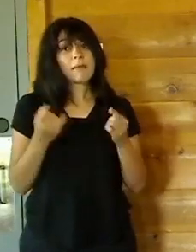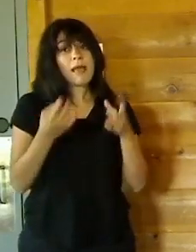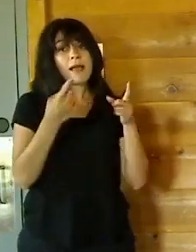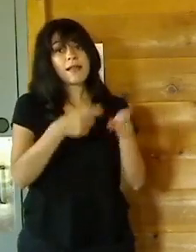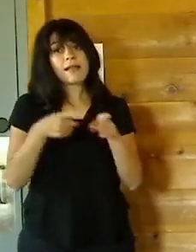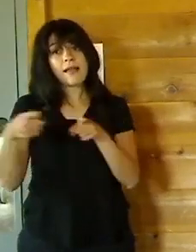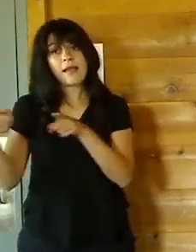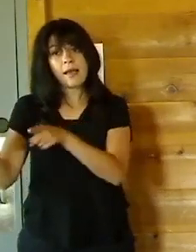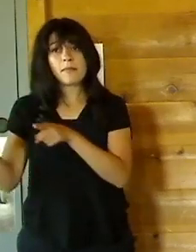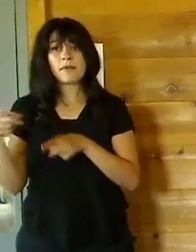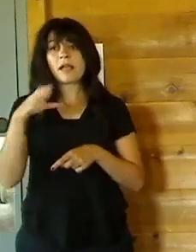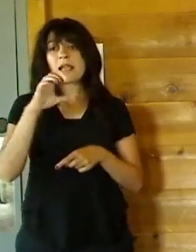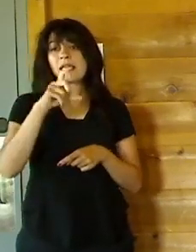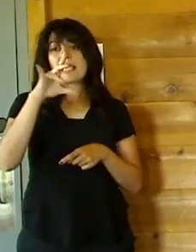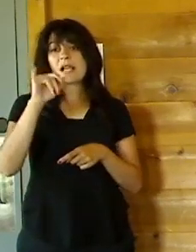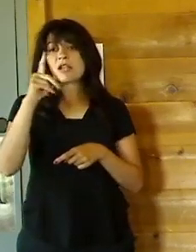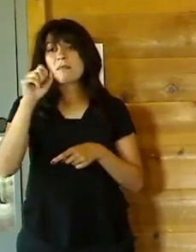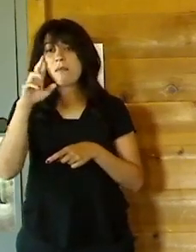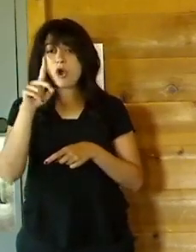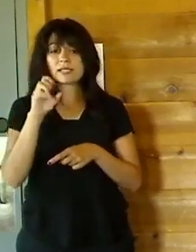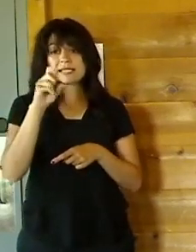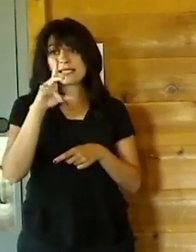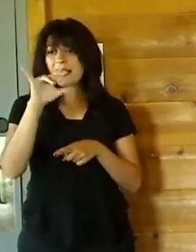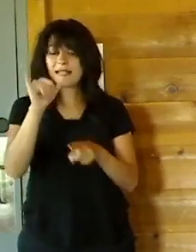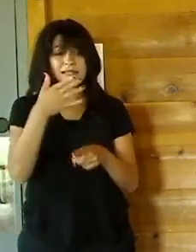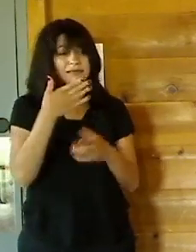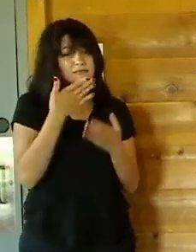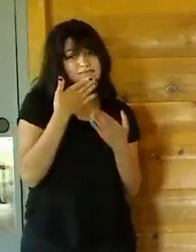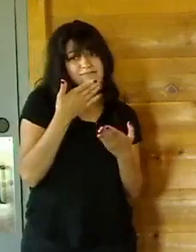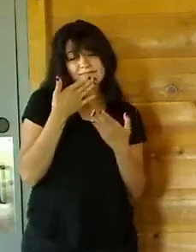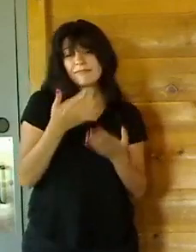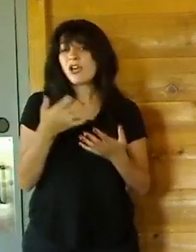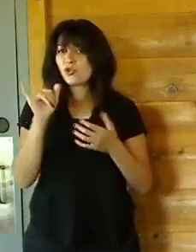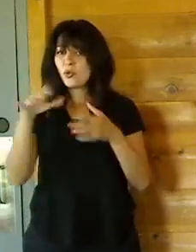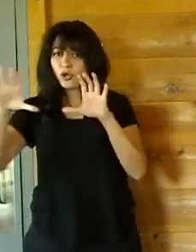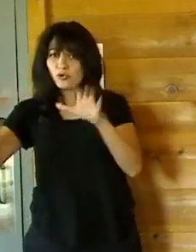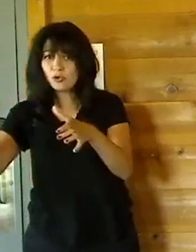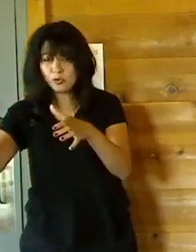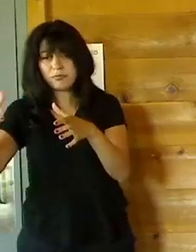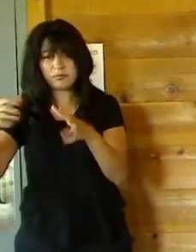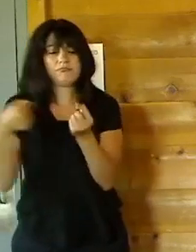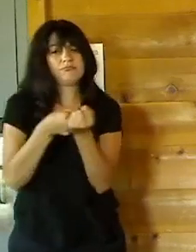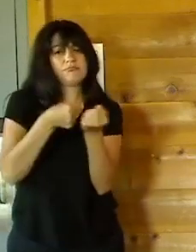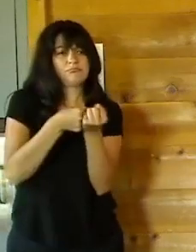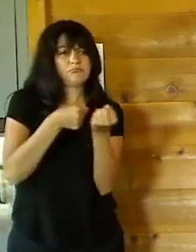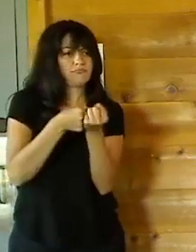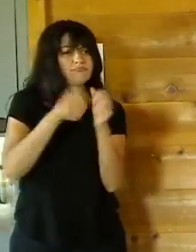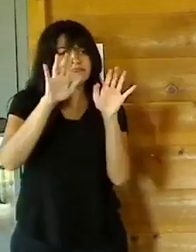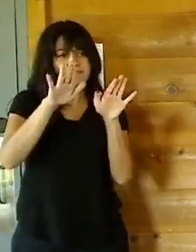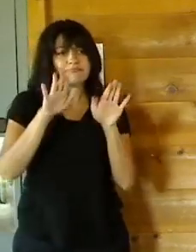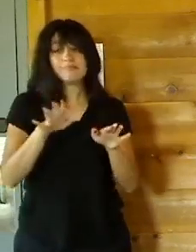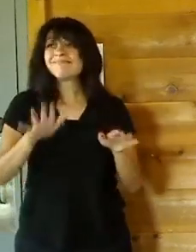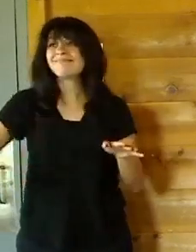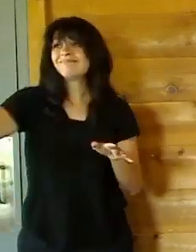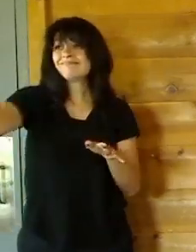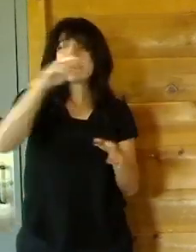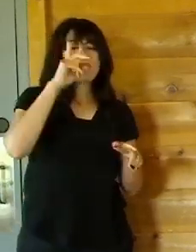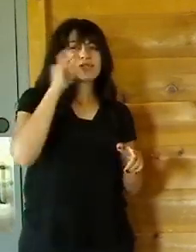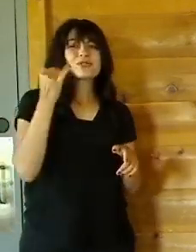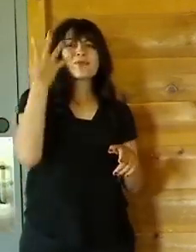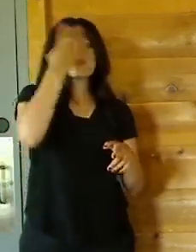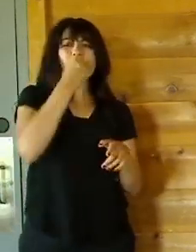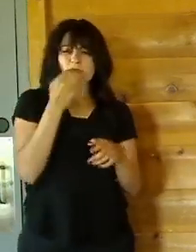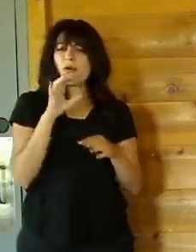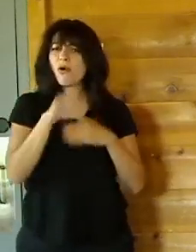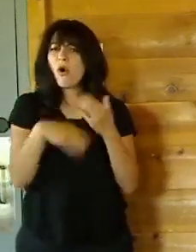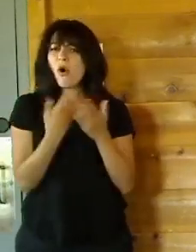at County Parks. Sandy, we're very grateful to you and the team. Thank And the place looks beautiful. All of our parks